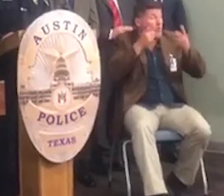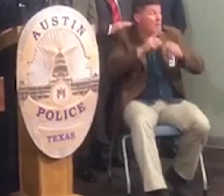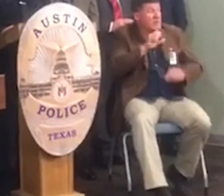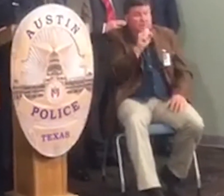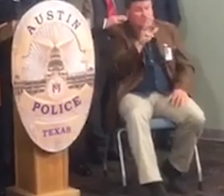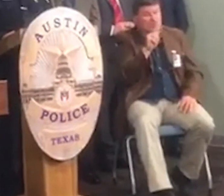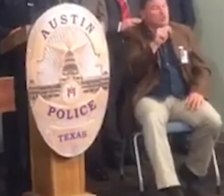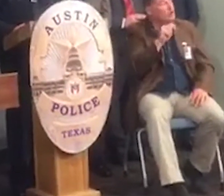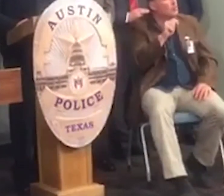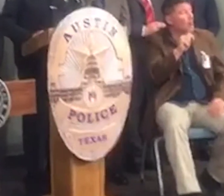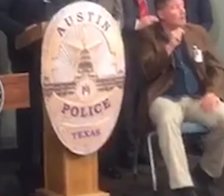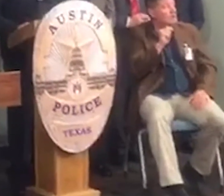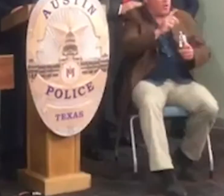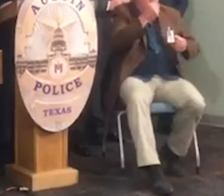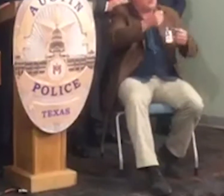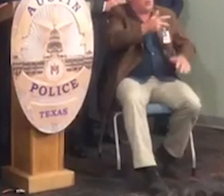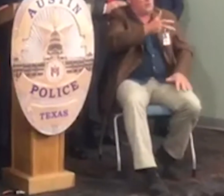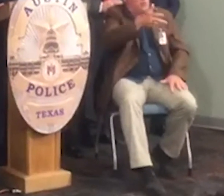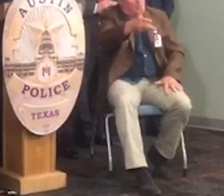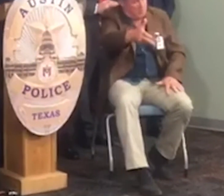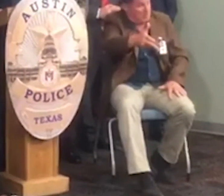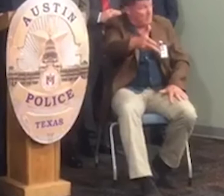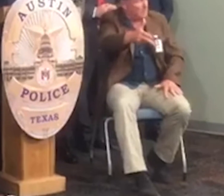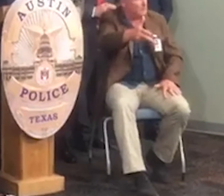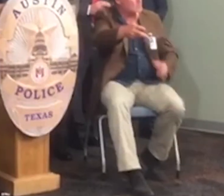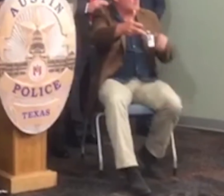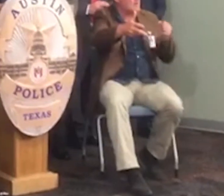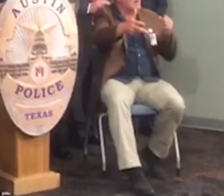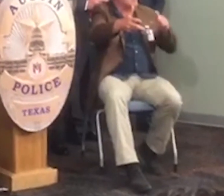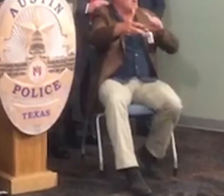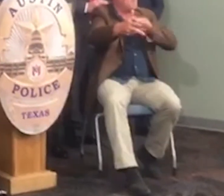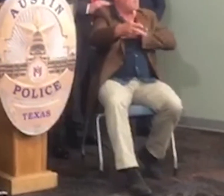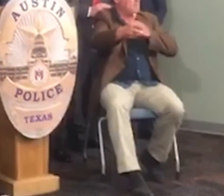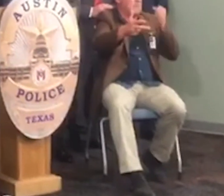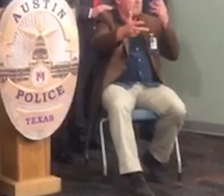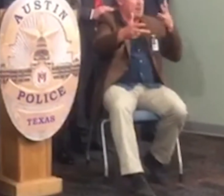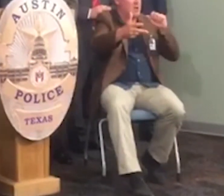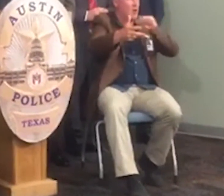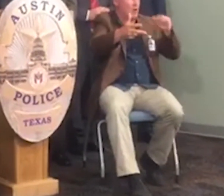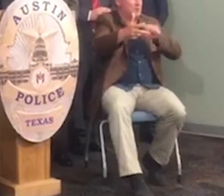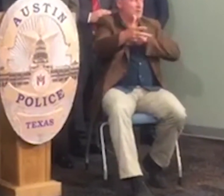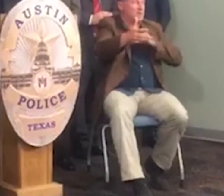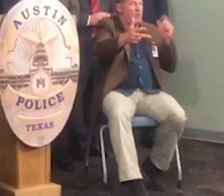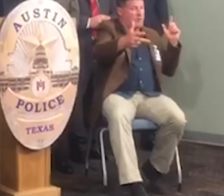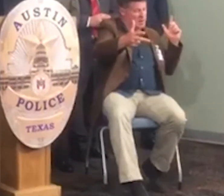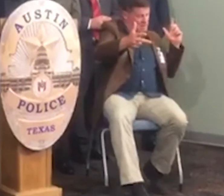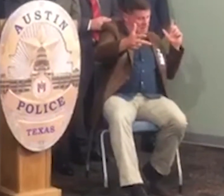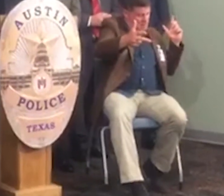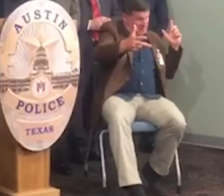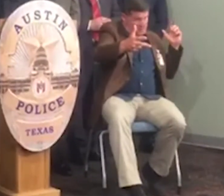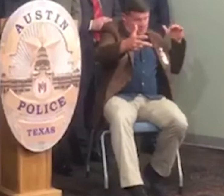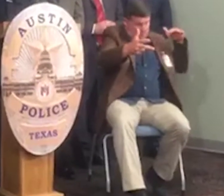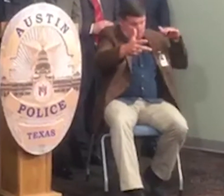to stop the vehicle and when we got the Austin Police Department approached his vehicle and as they got to the window and